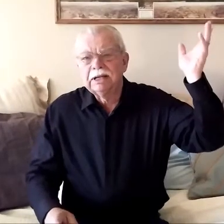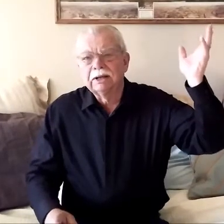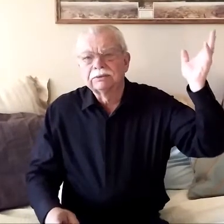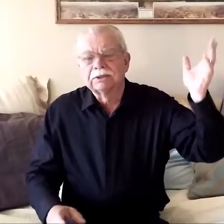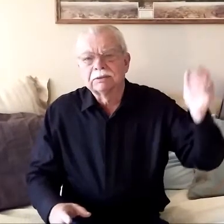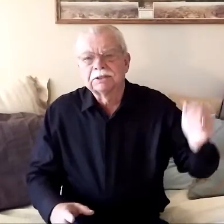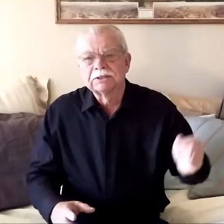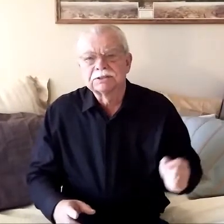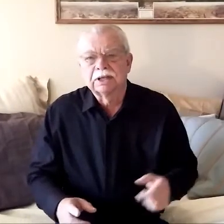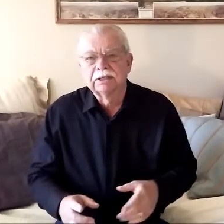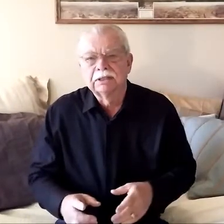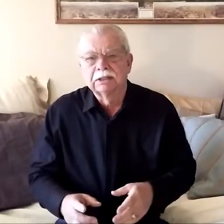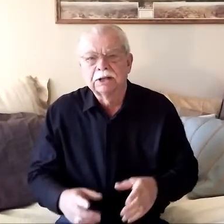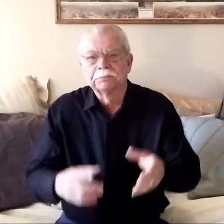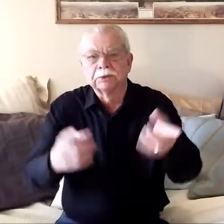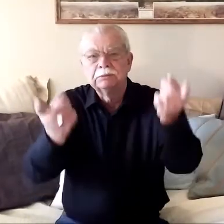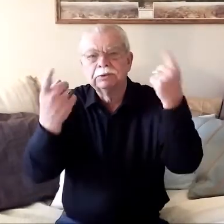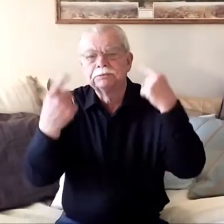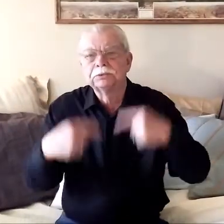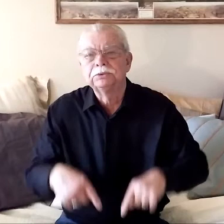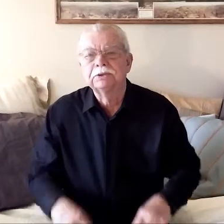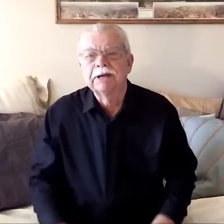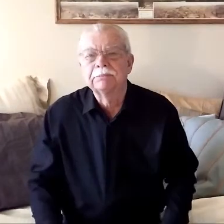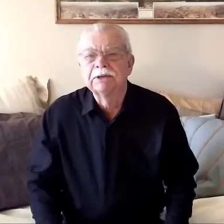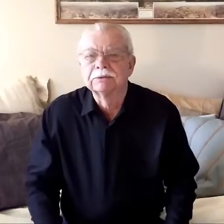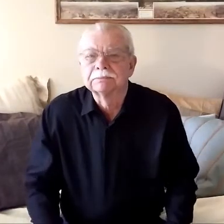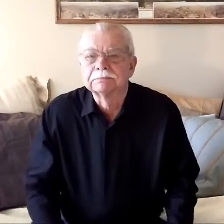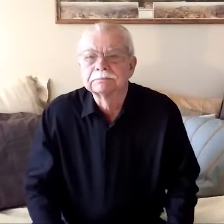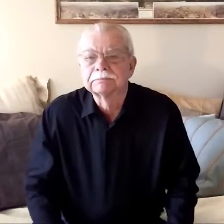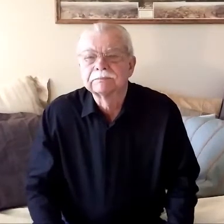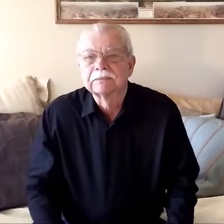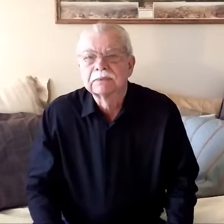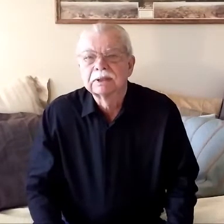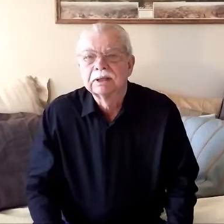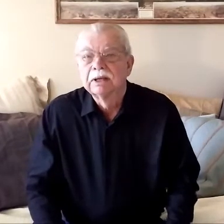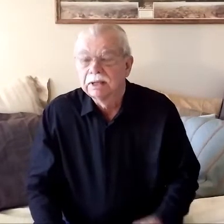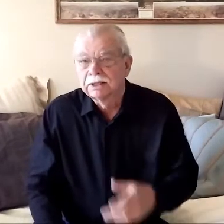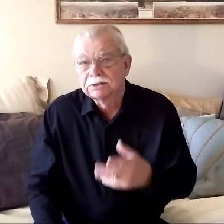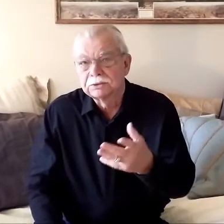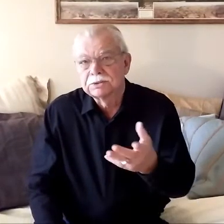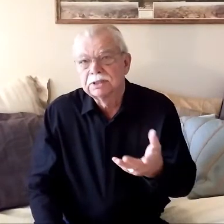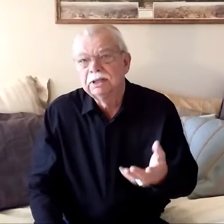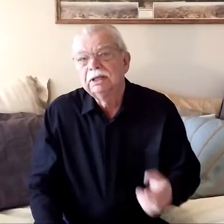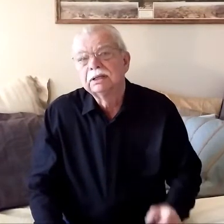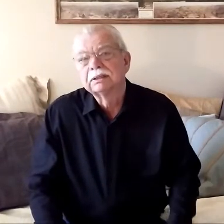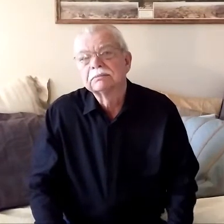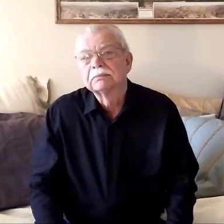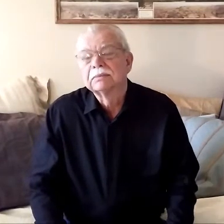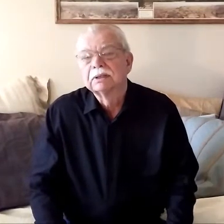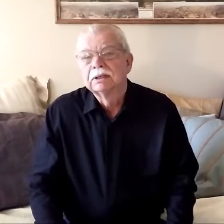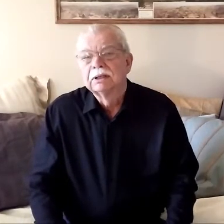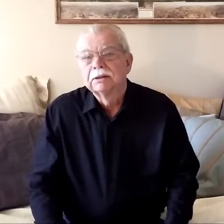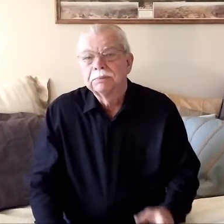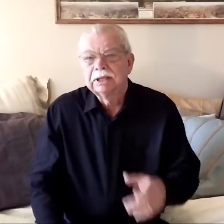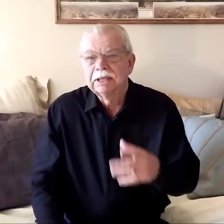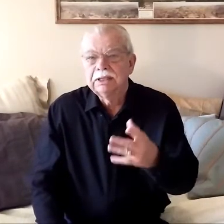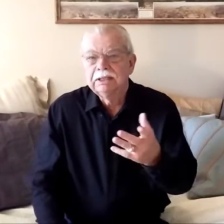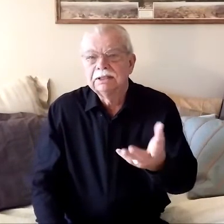out amnon said and bring the food to my bedroom and so she did but again he